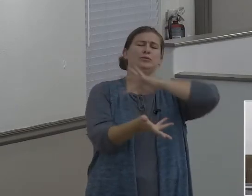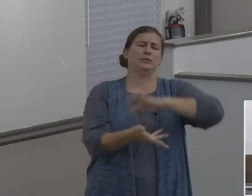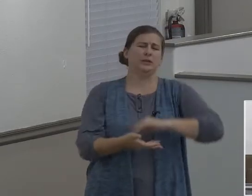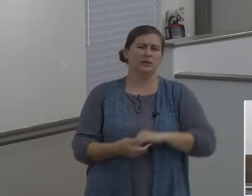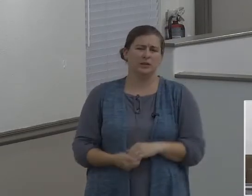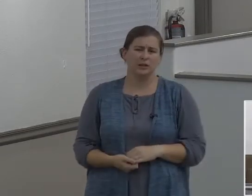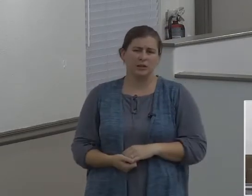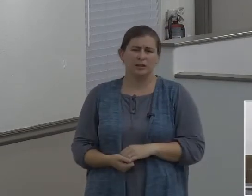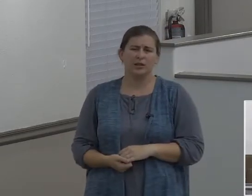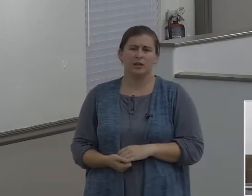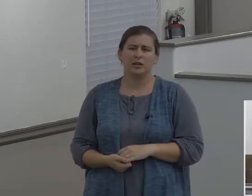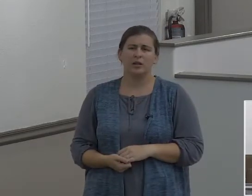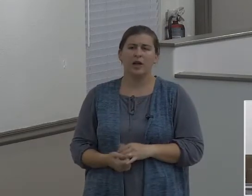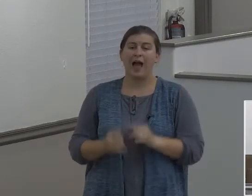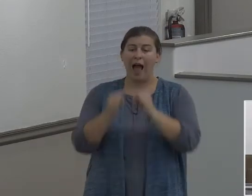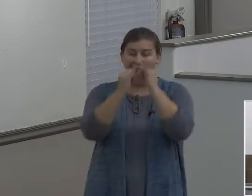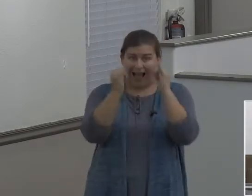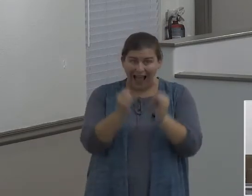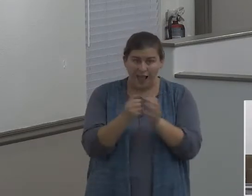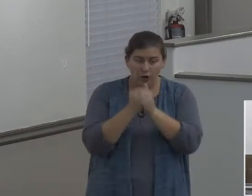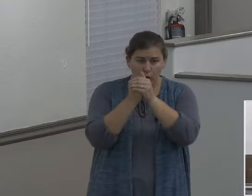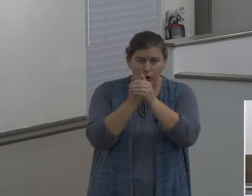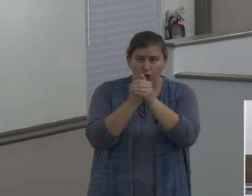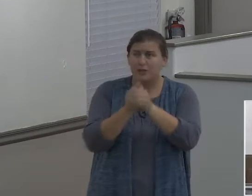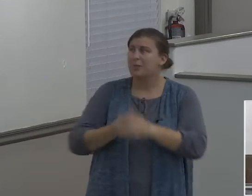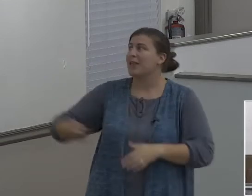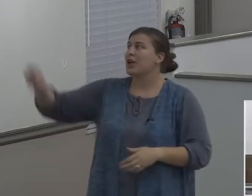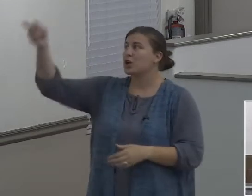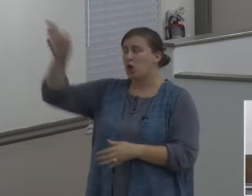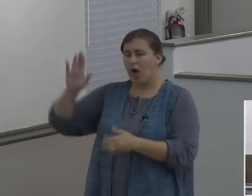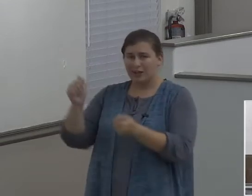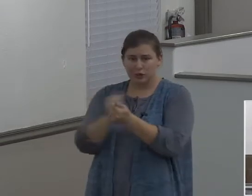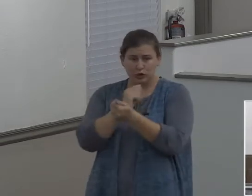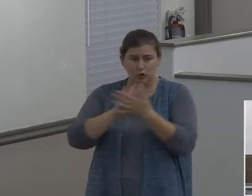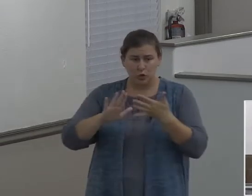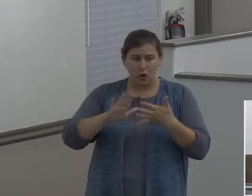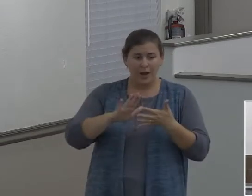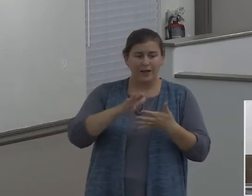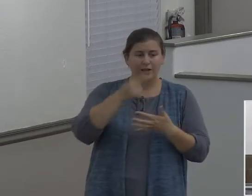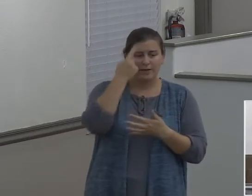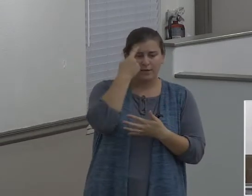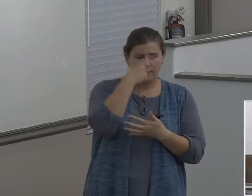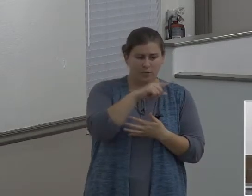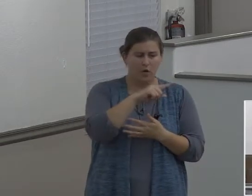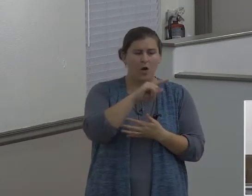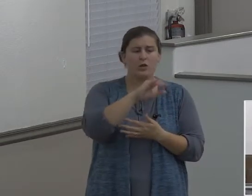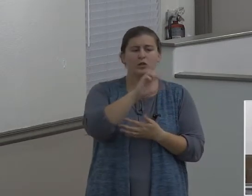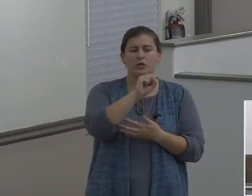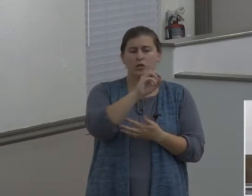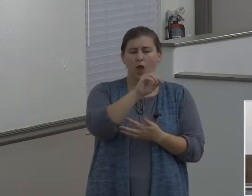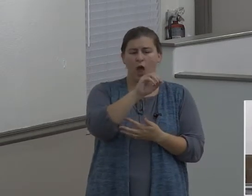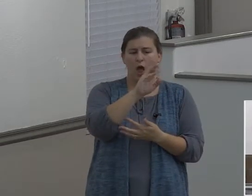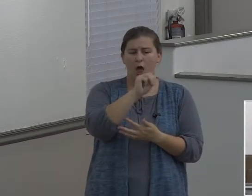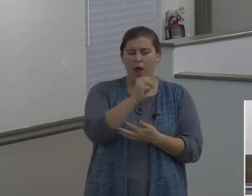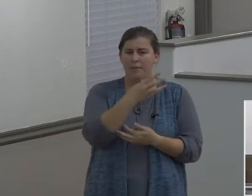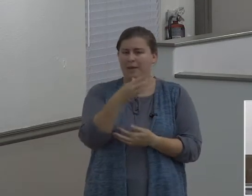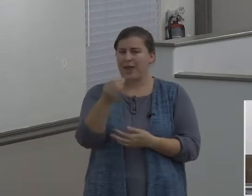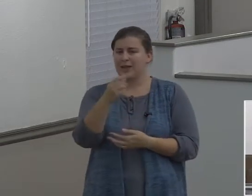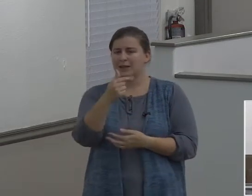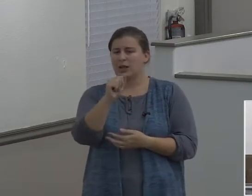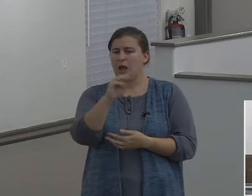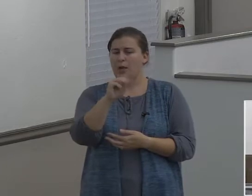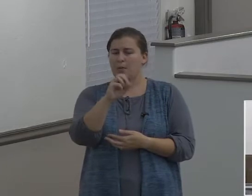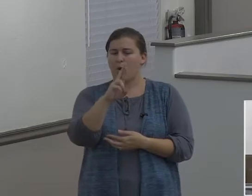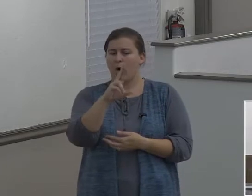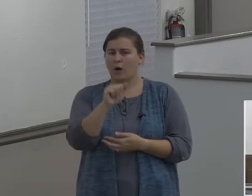idolatry that God destroyed at Sodom and Gomorrah, the idolatry that God judged and destroyed